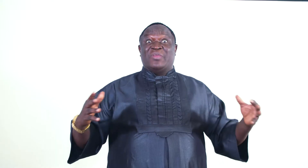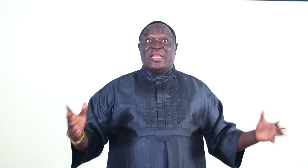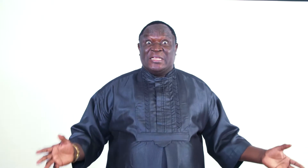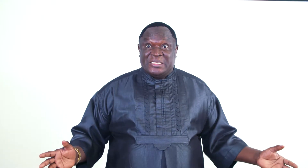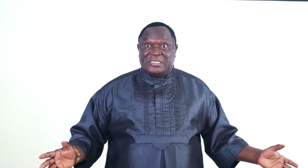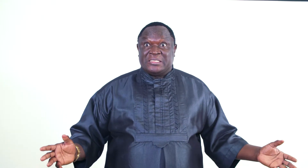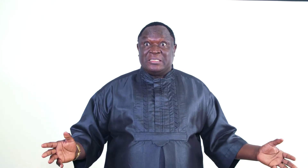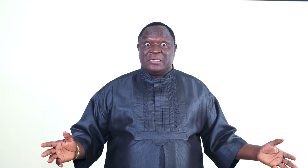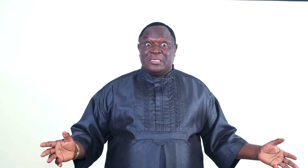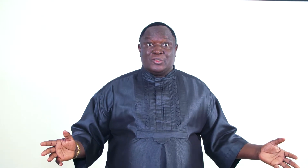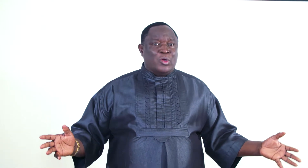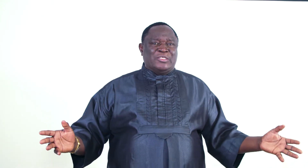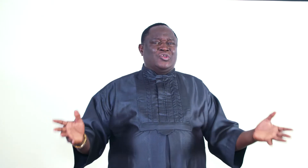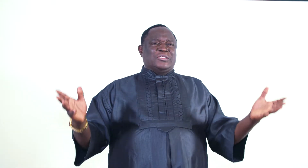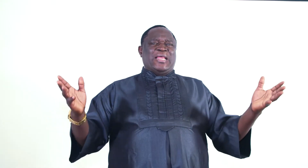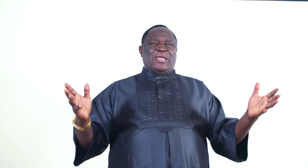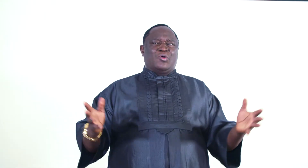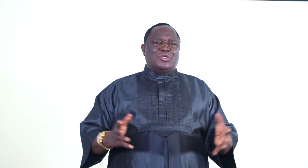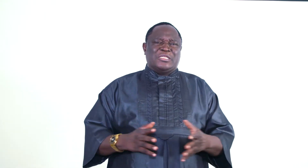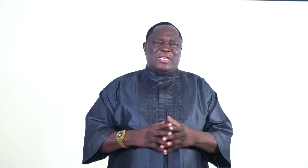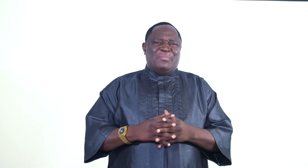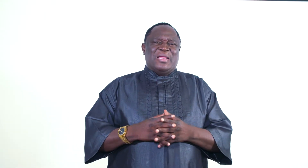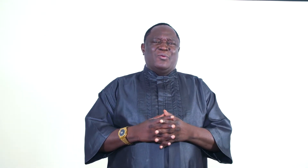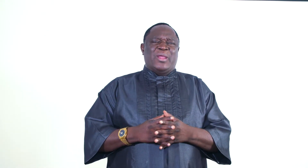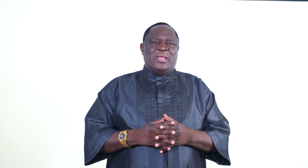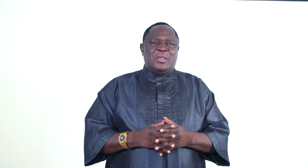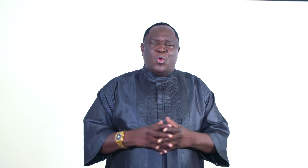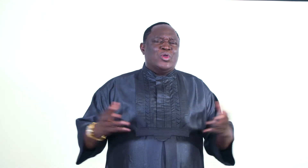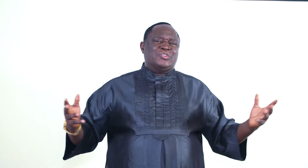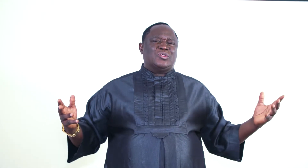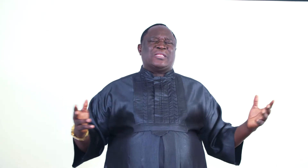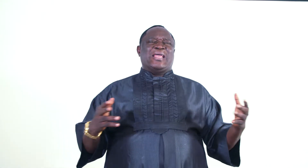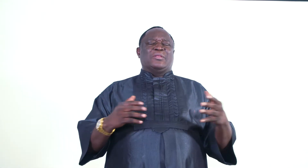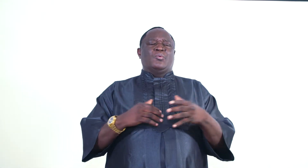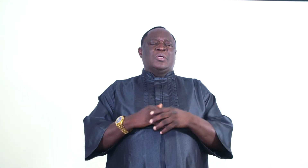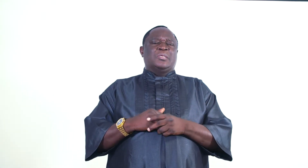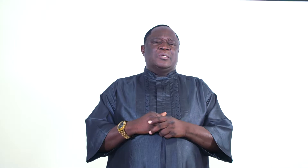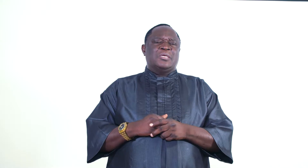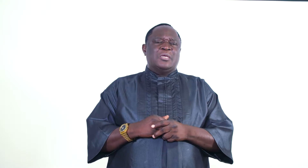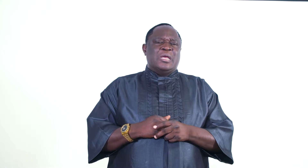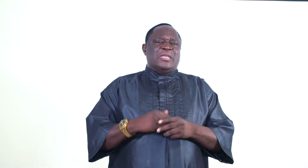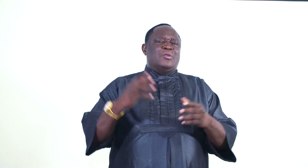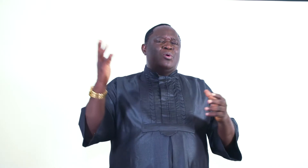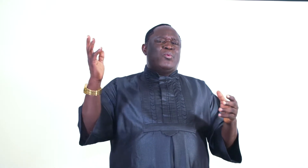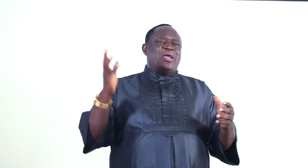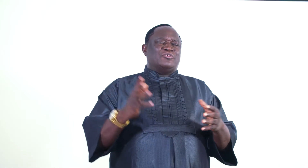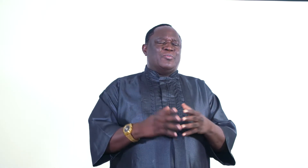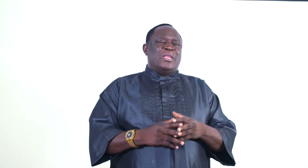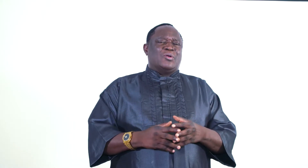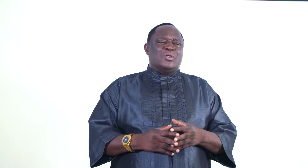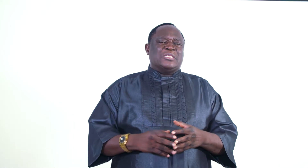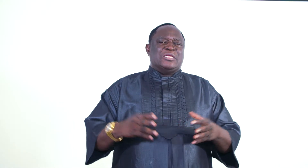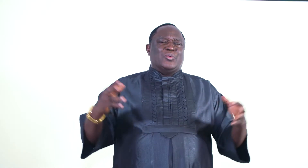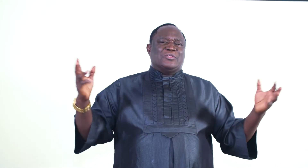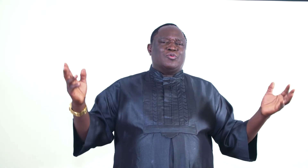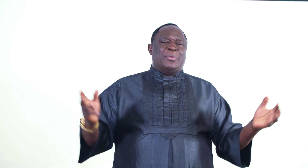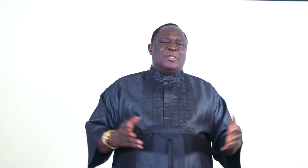villages. So it's just like a continent, by the way. Or it's just like the world. And in the world, we have so many continents. have so many